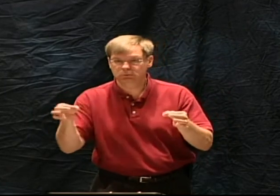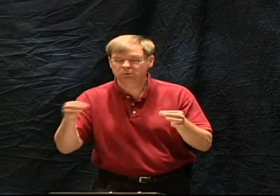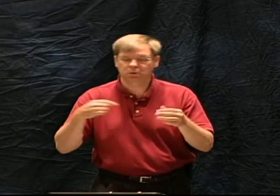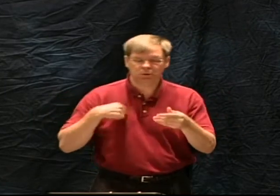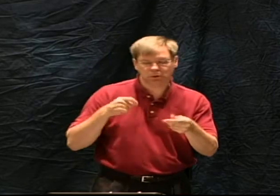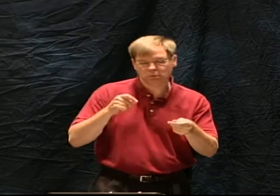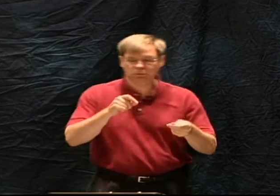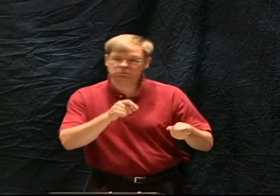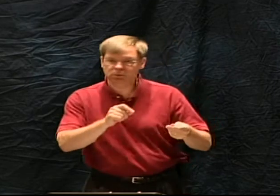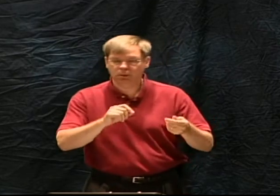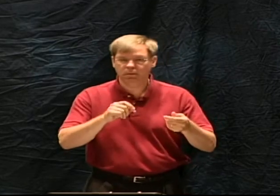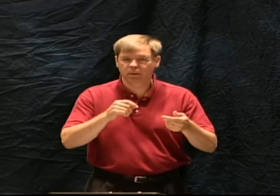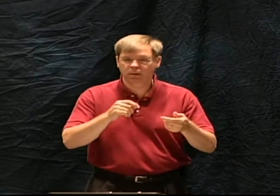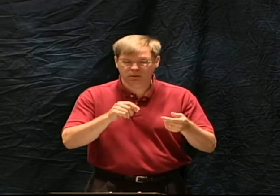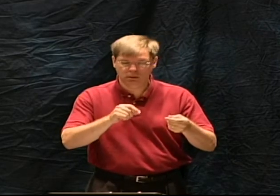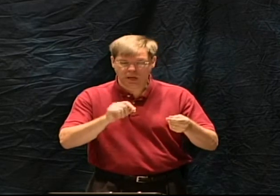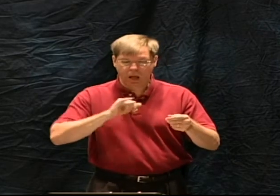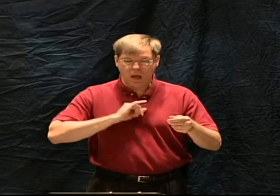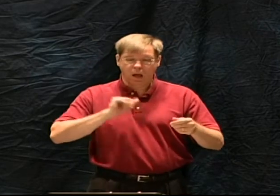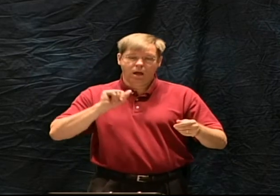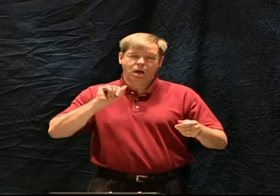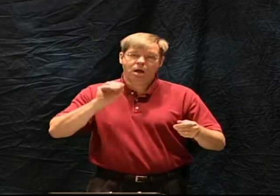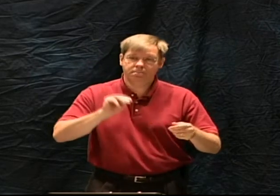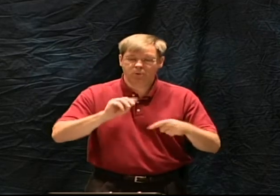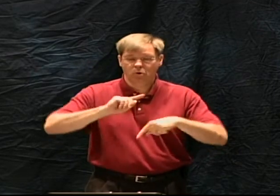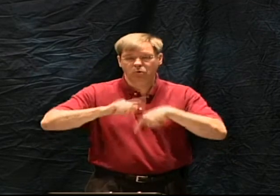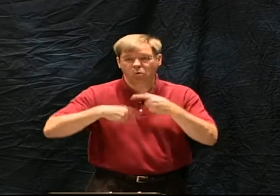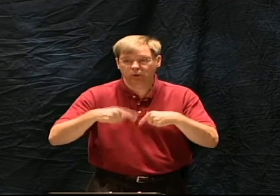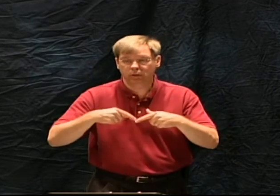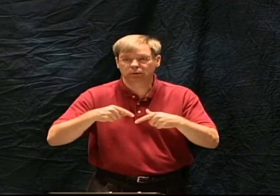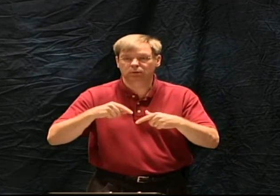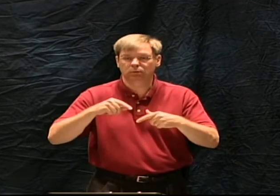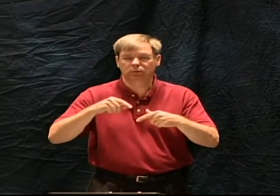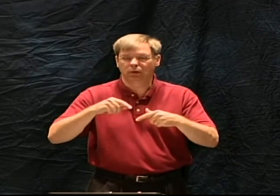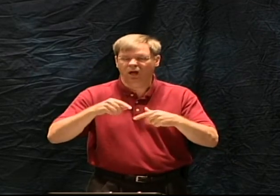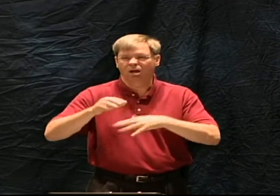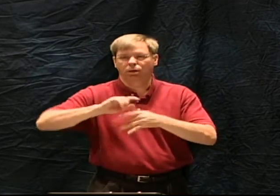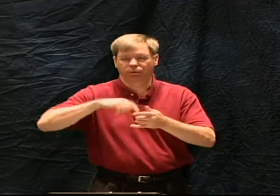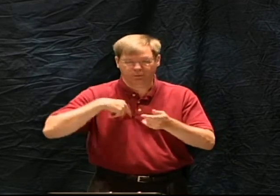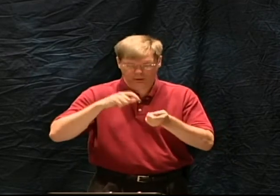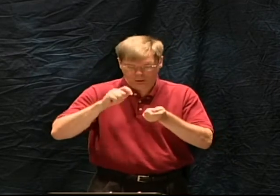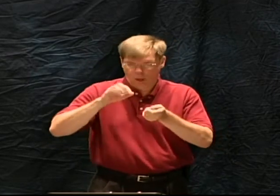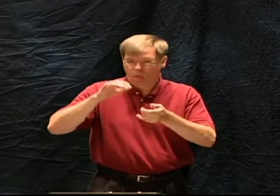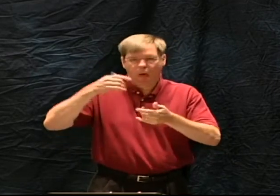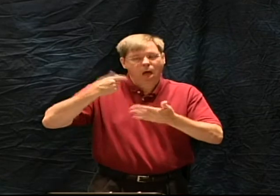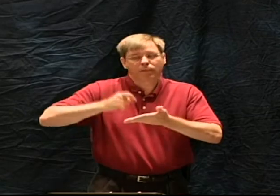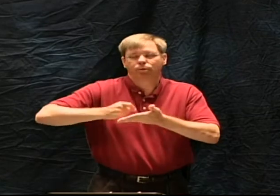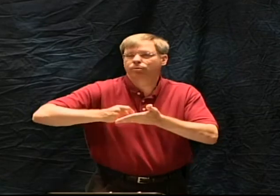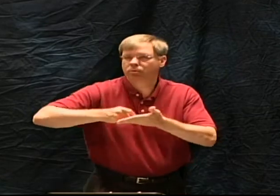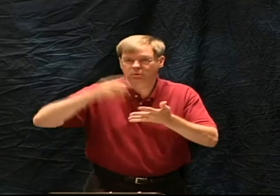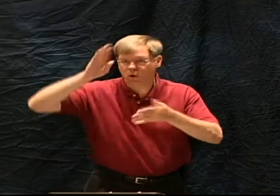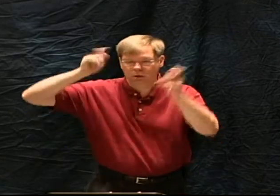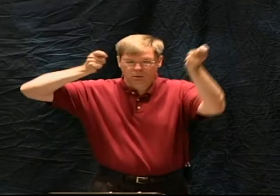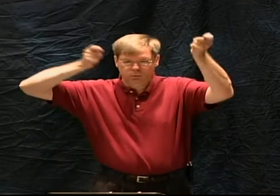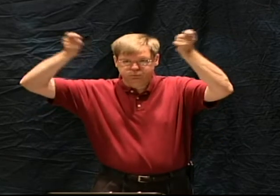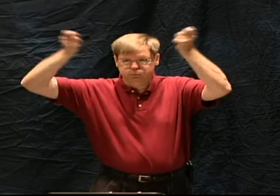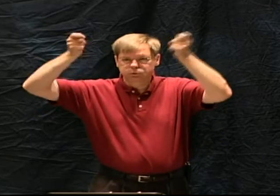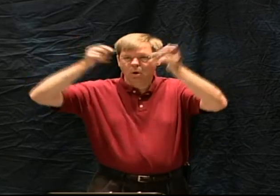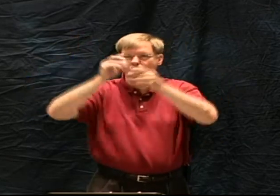store. And I sit down trying to write, how am I going to write this? I am going to the store. Am I going to say I am